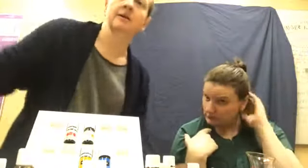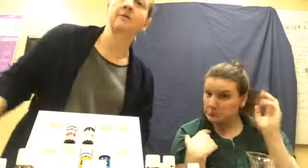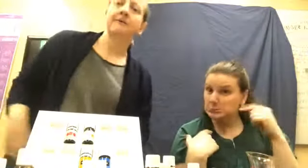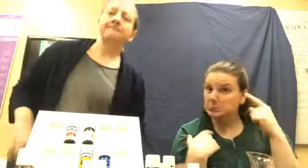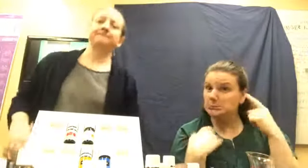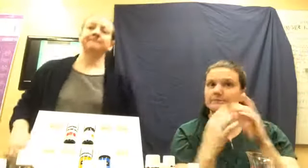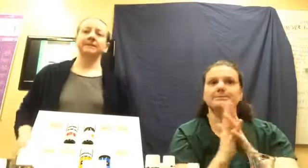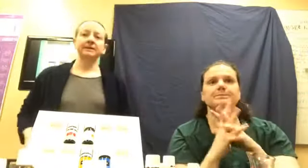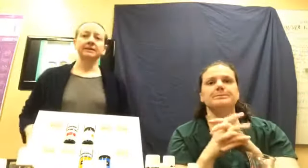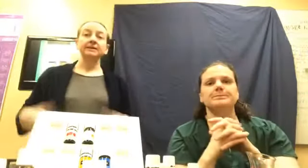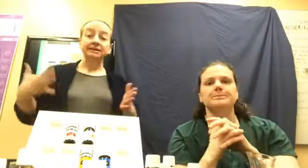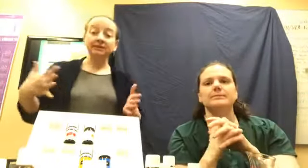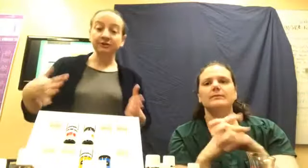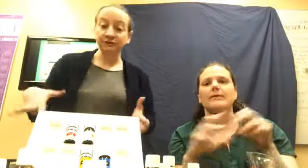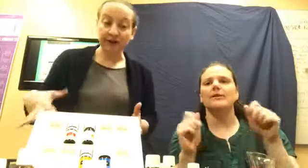Okay. Citrus fresh.